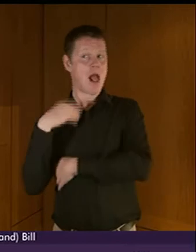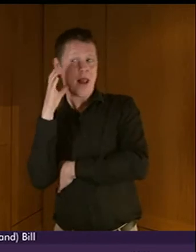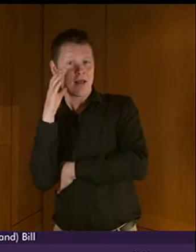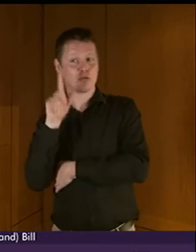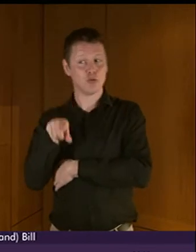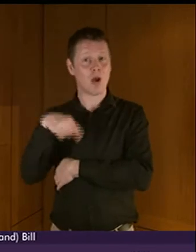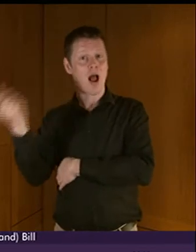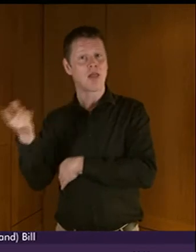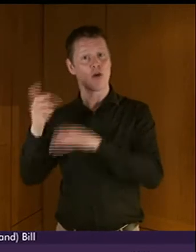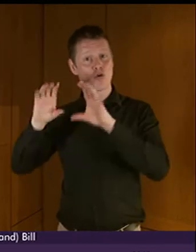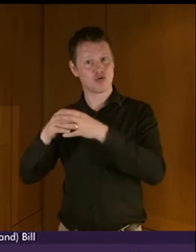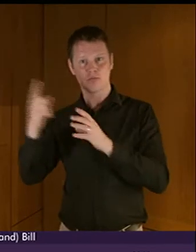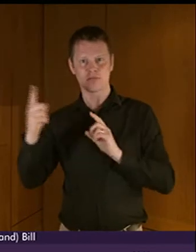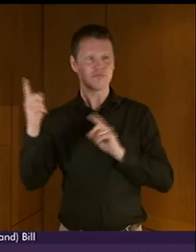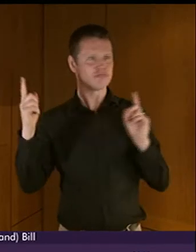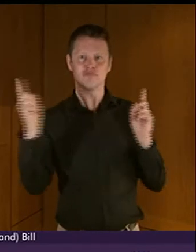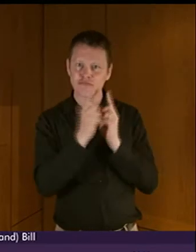to engage with Mark. Mark.